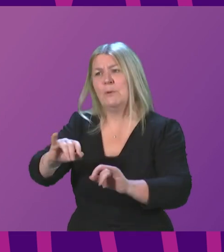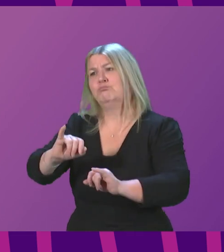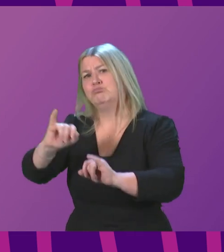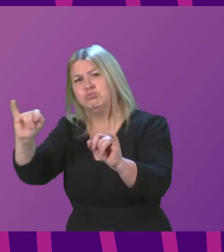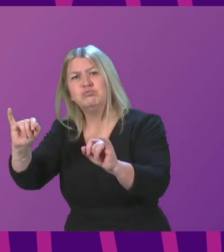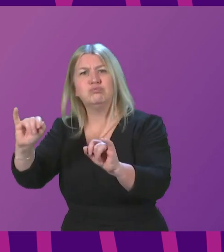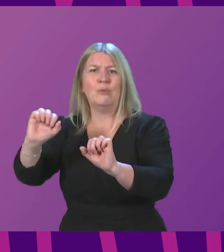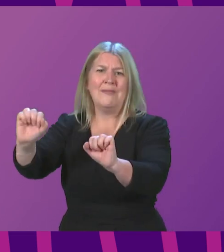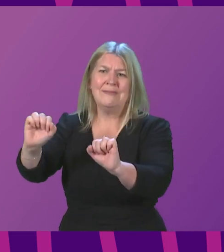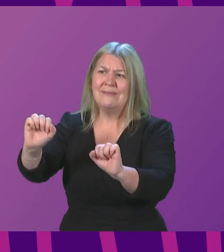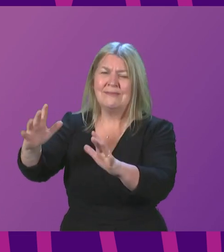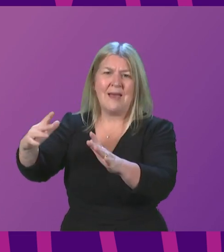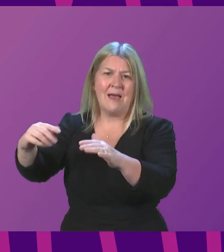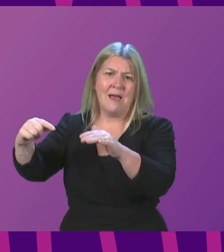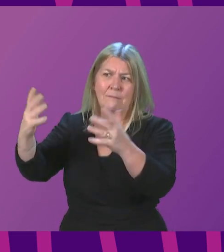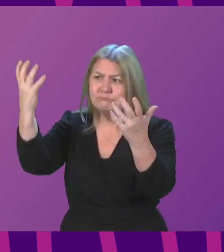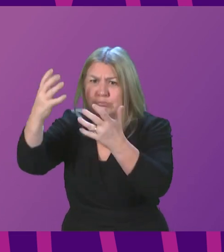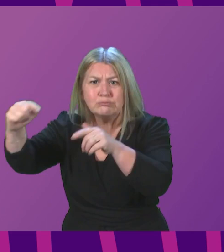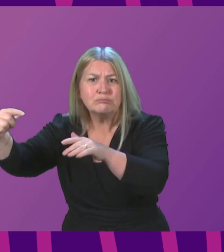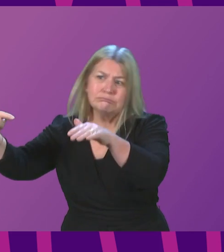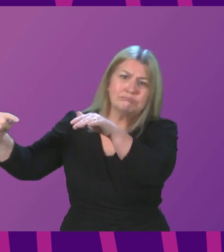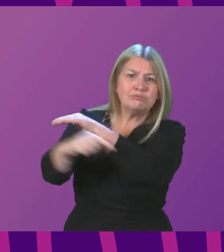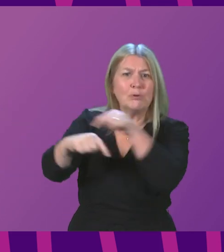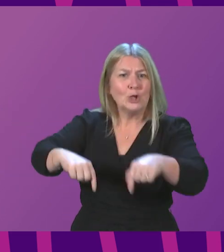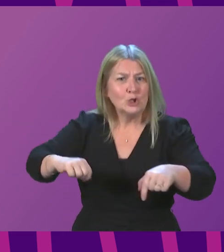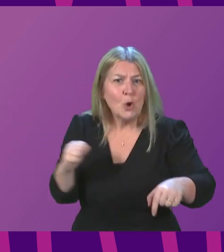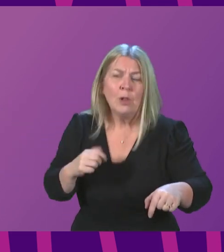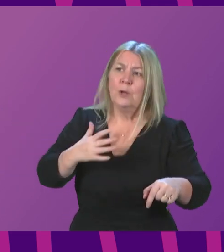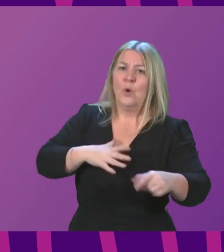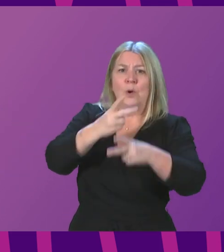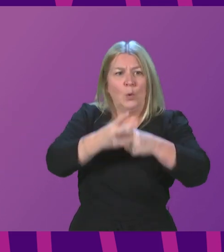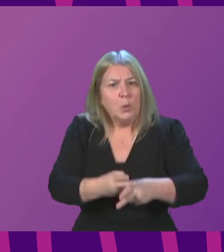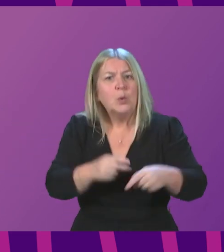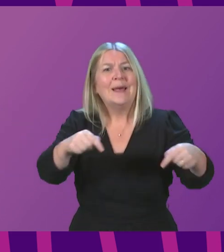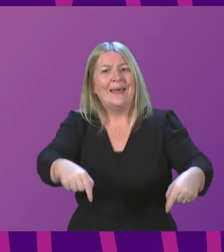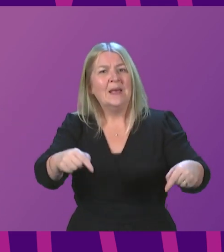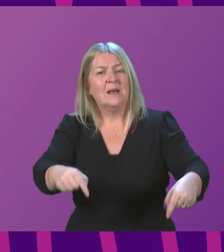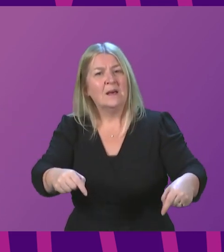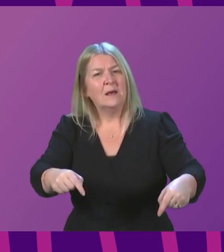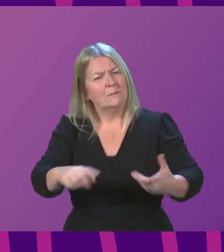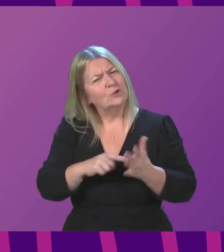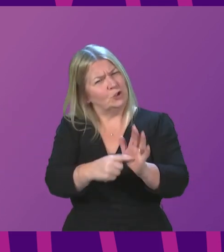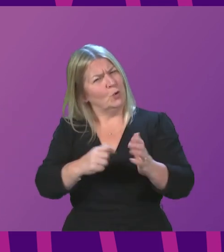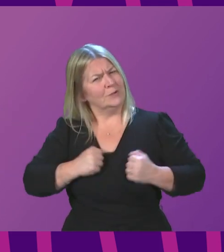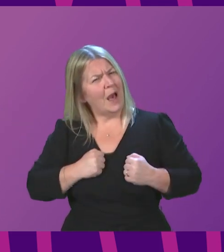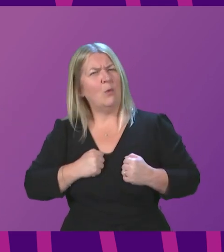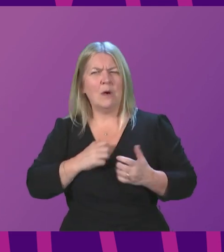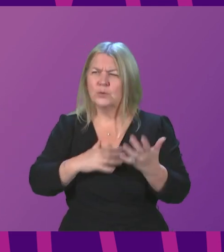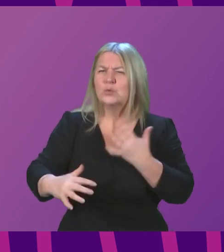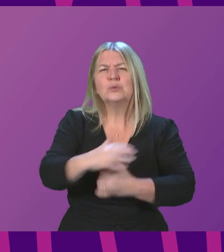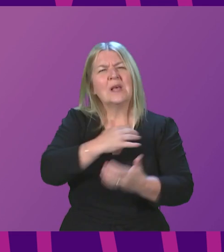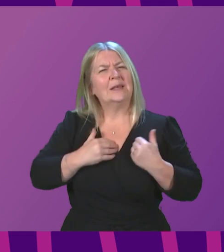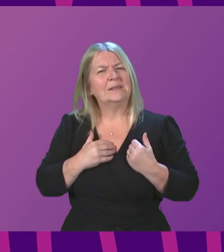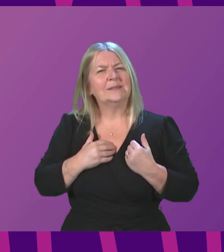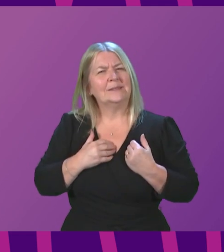that we can scarcely imagine seeking refuge here does reflect on who we are as a society and as we go into a new